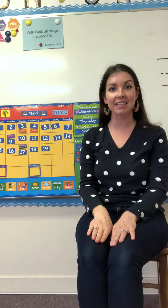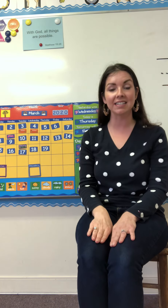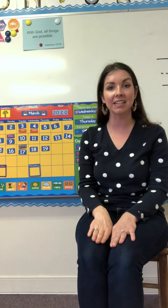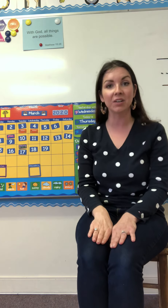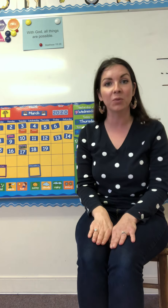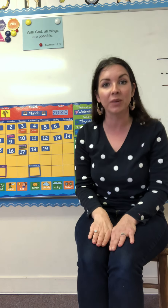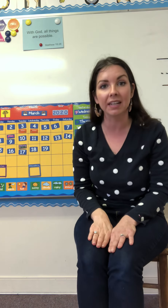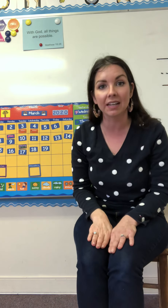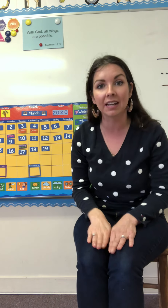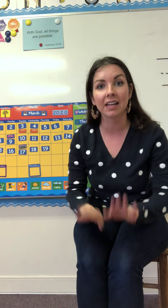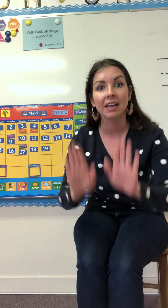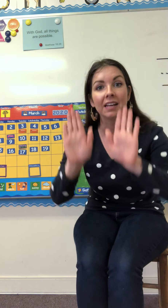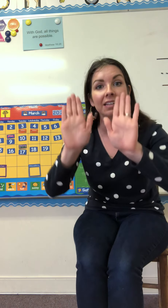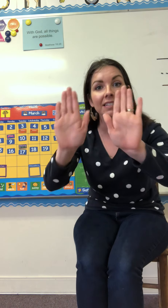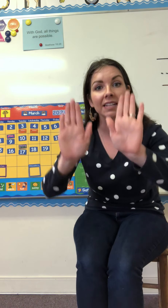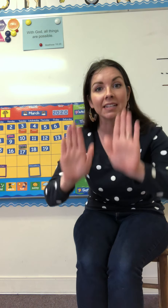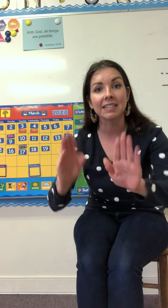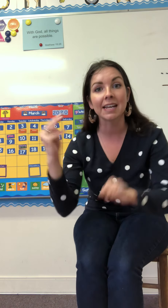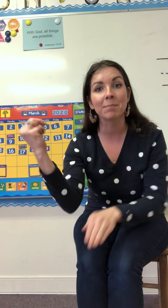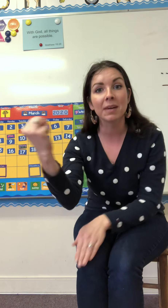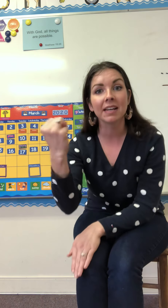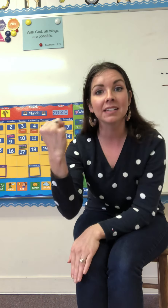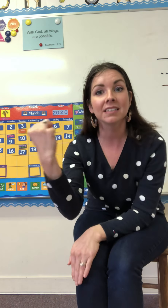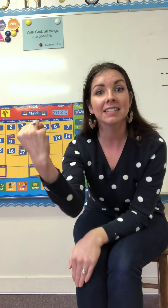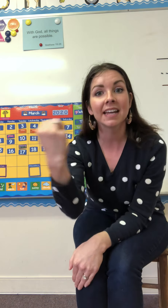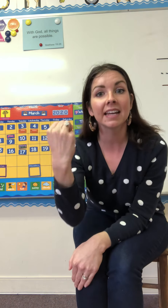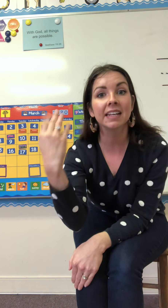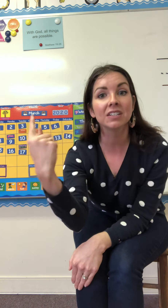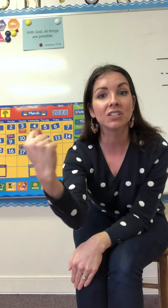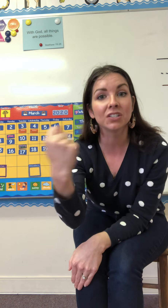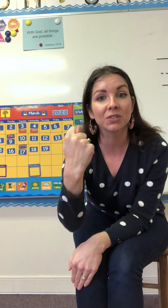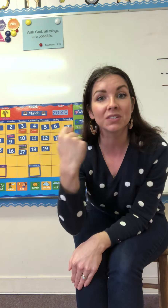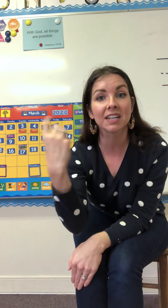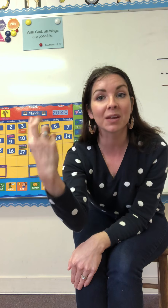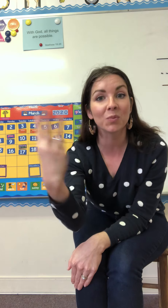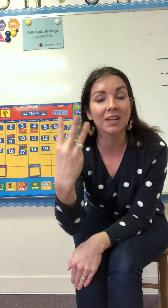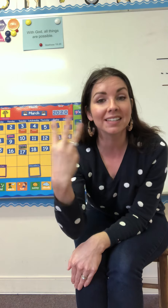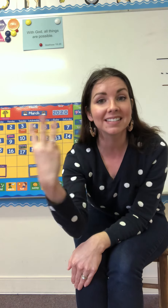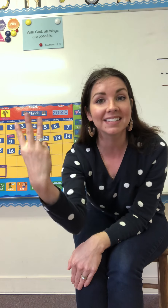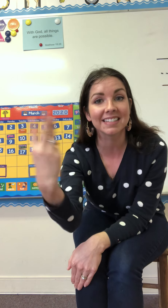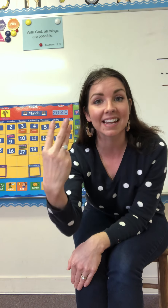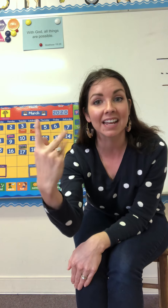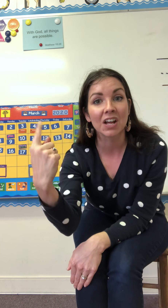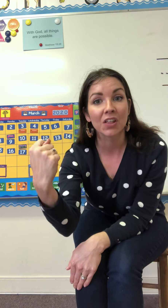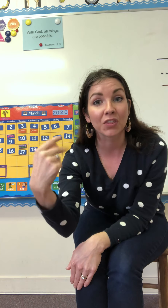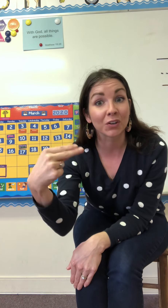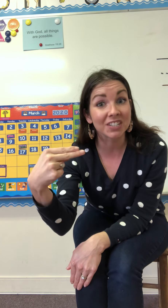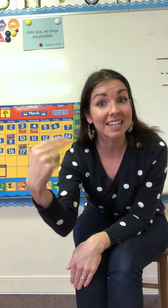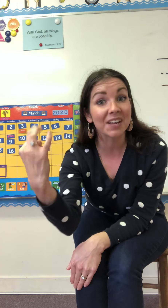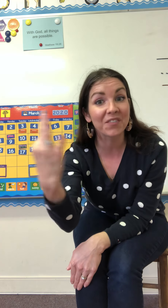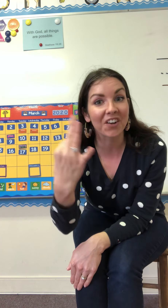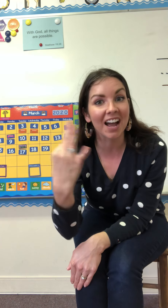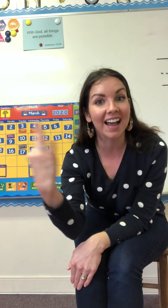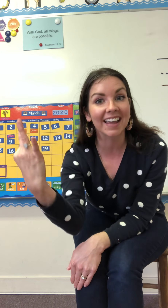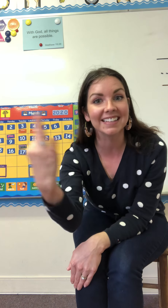in a week Sunday Monday Tuesday Wednesday Thursday Friday